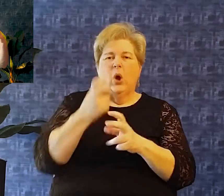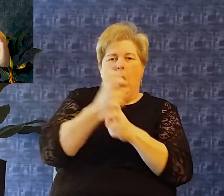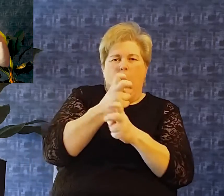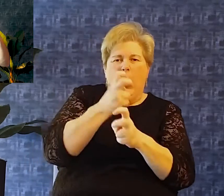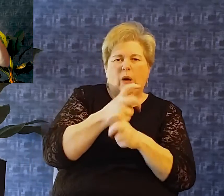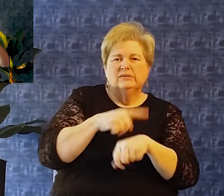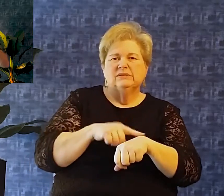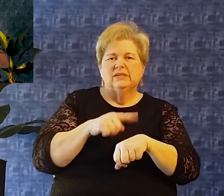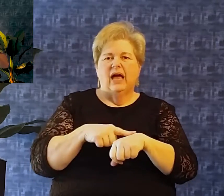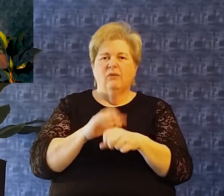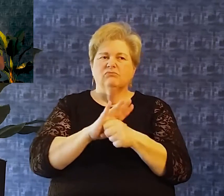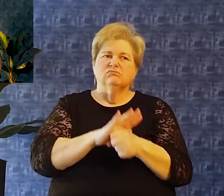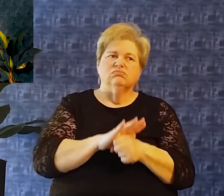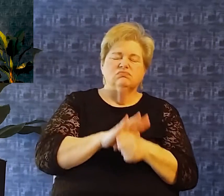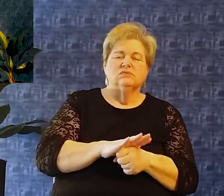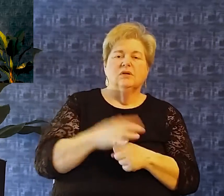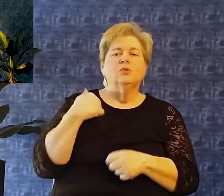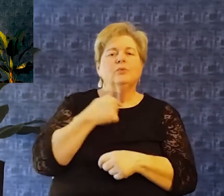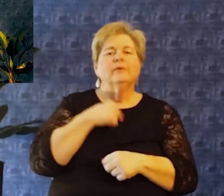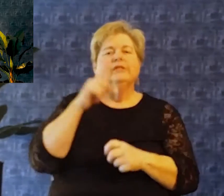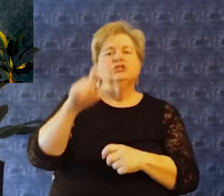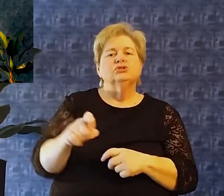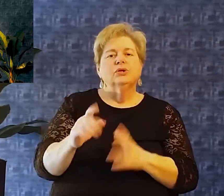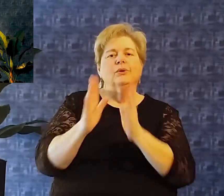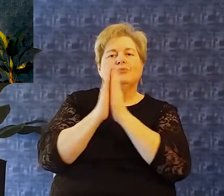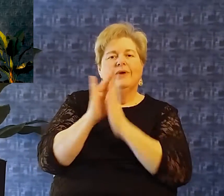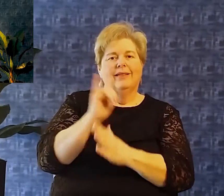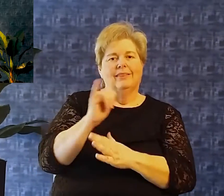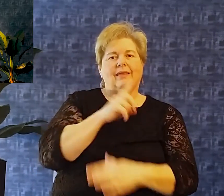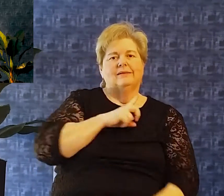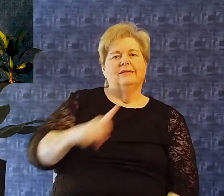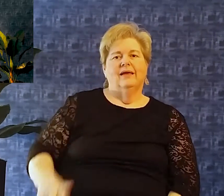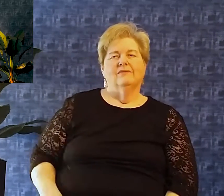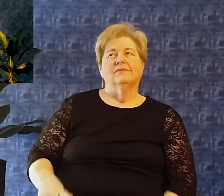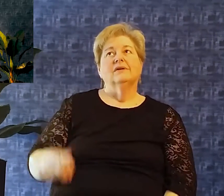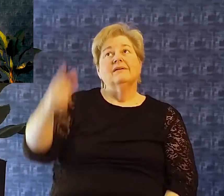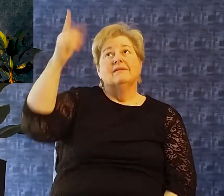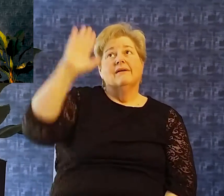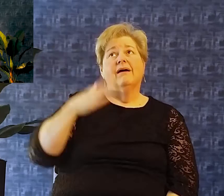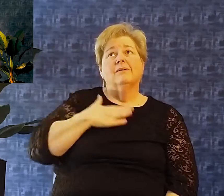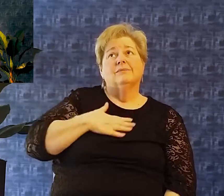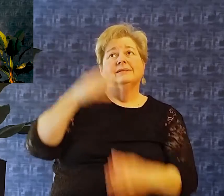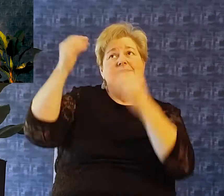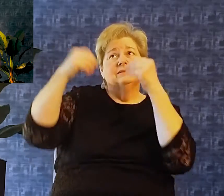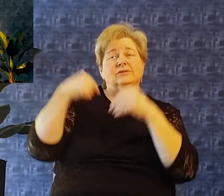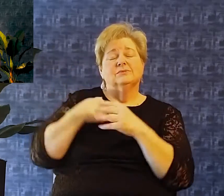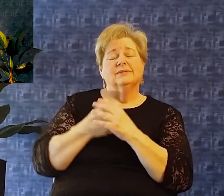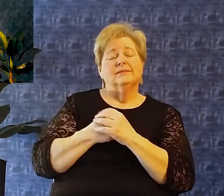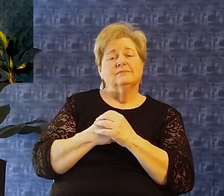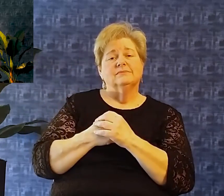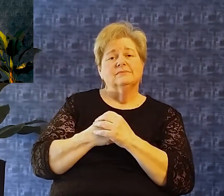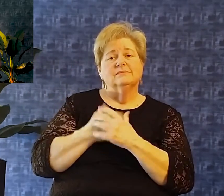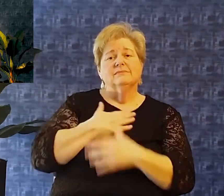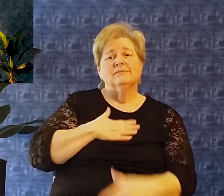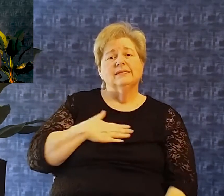Pushed upon by hardship that we like david should be praying lord Please teach me